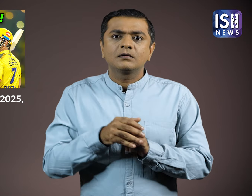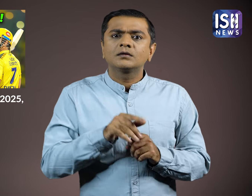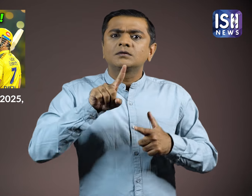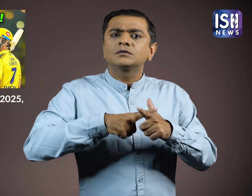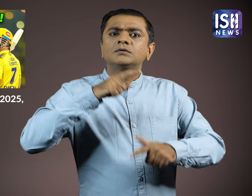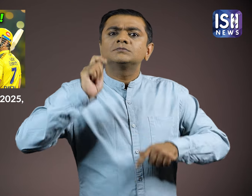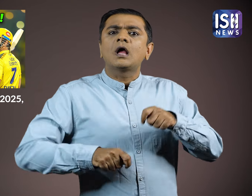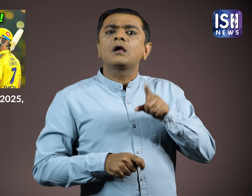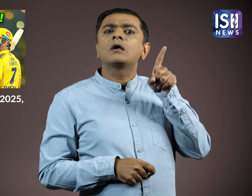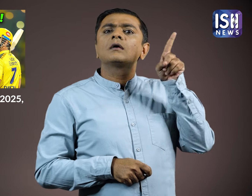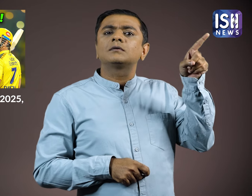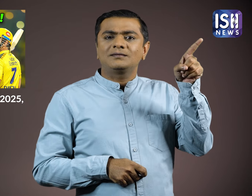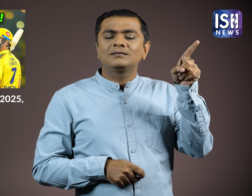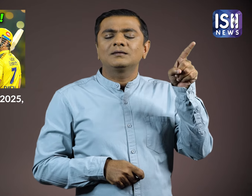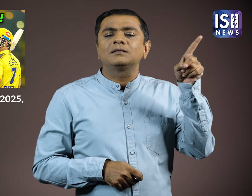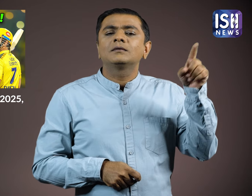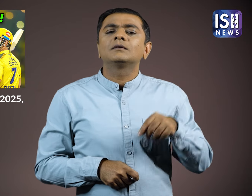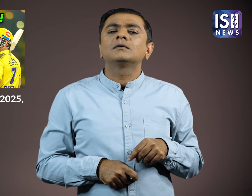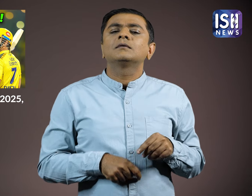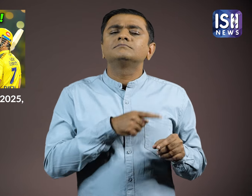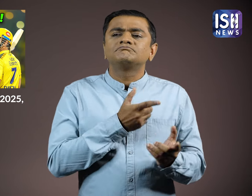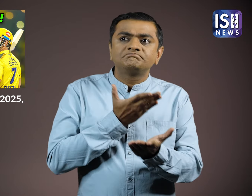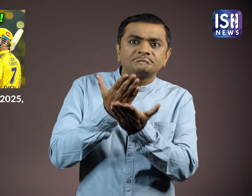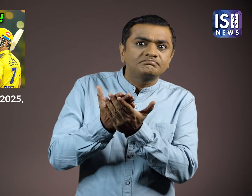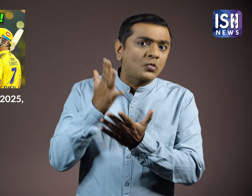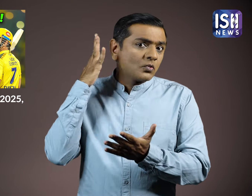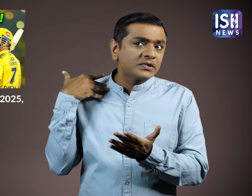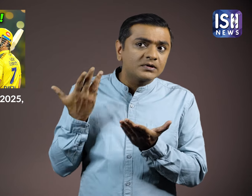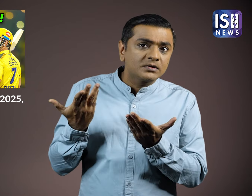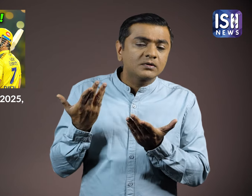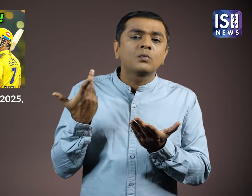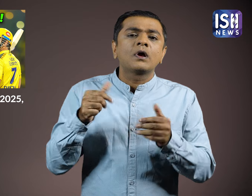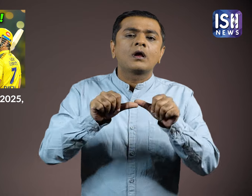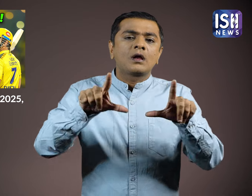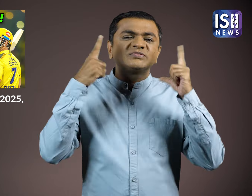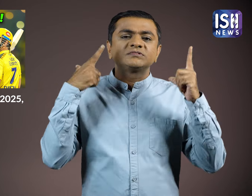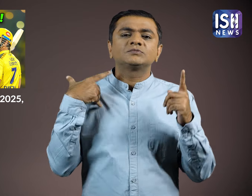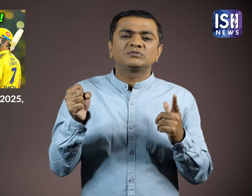Dhoni has also been appointed as the brand ambassador for Jharkhand's upcoming assembly elections.